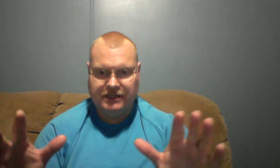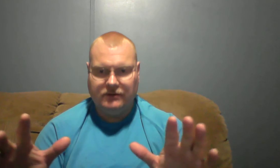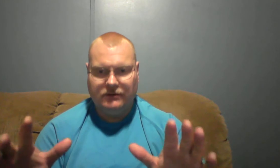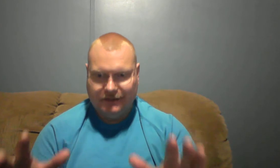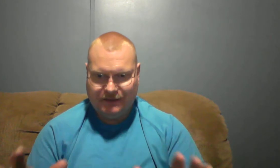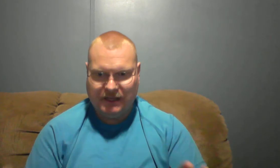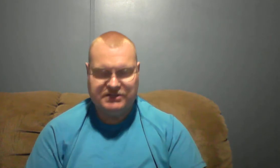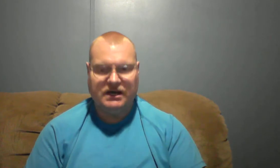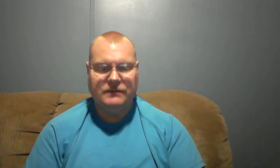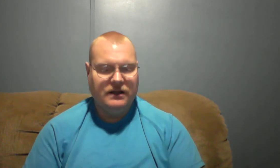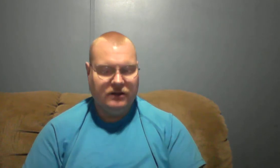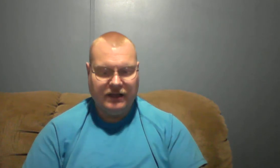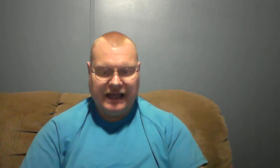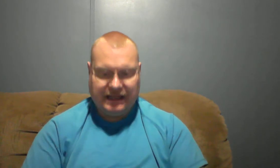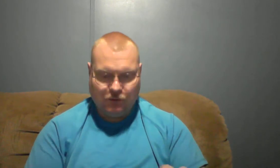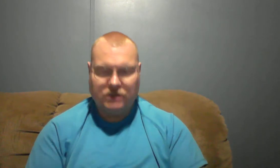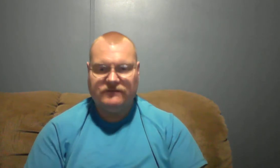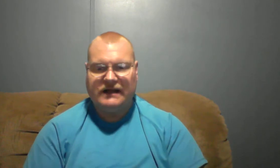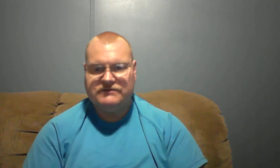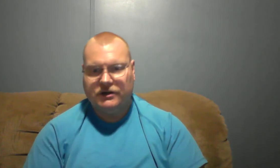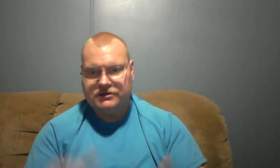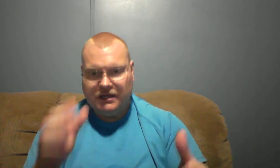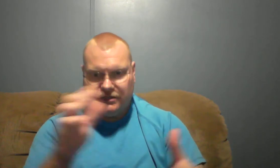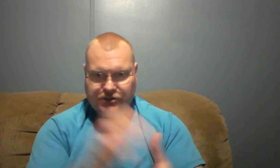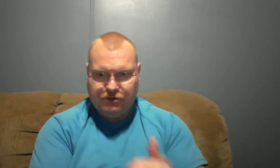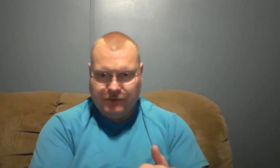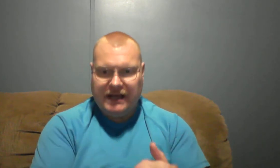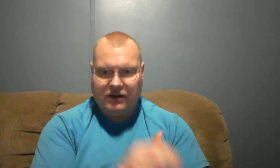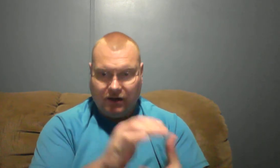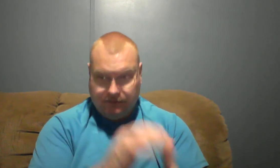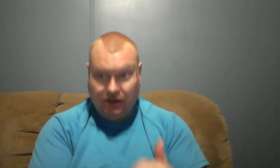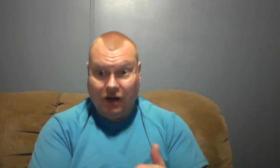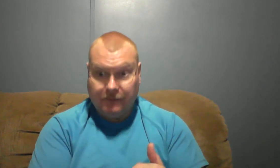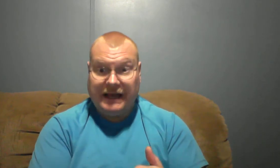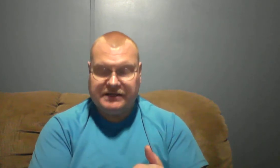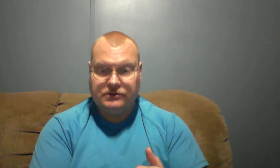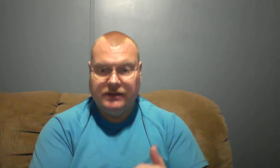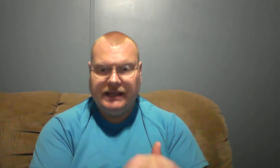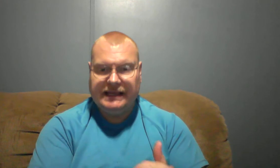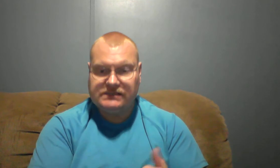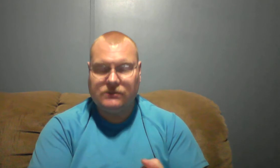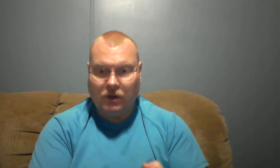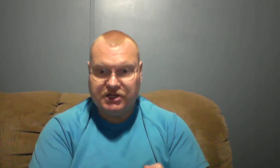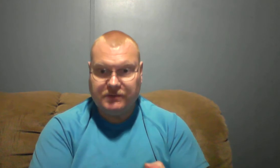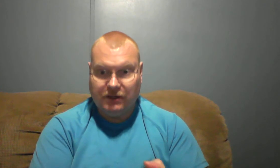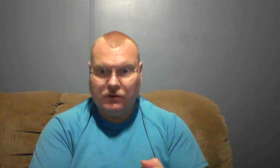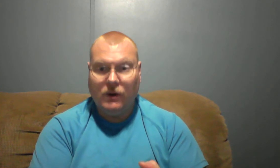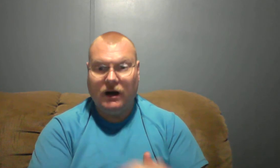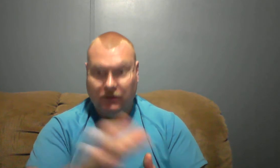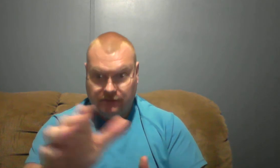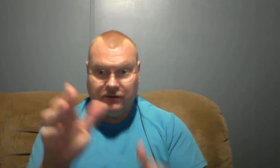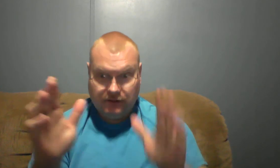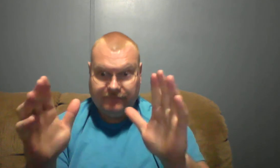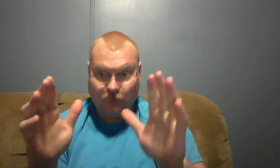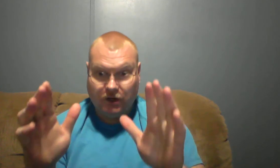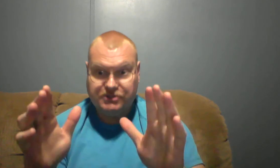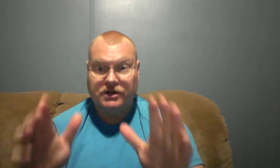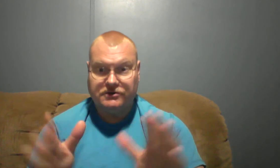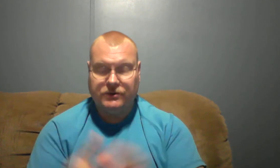my job look at the word of life church junior mount our pastor he is the watchman on the wall for our church okay